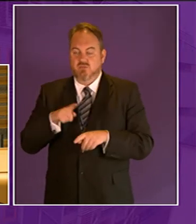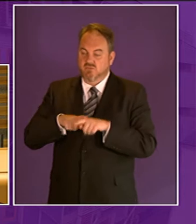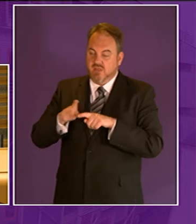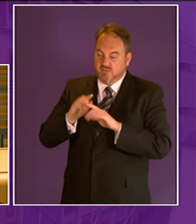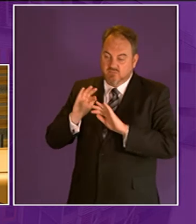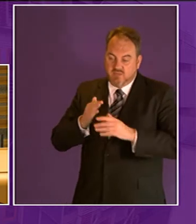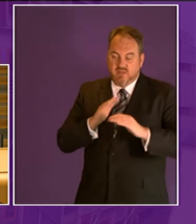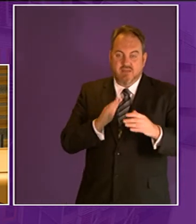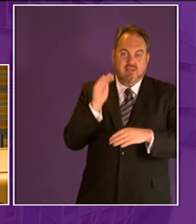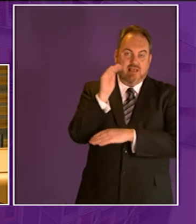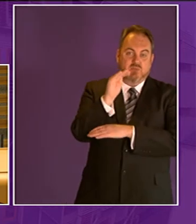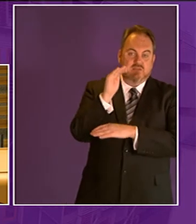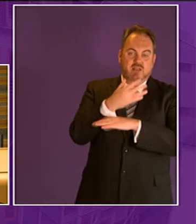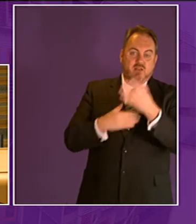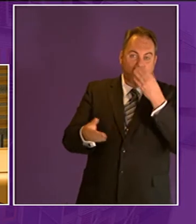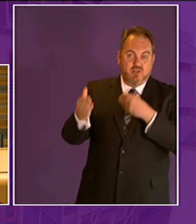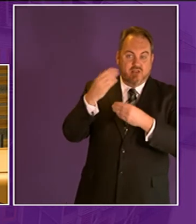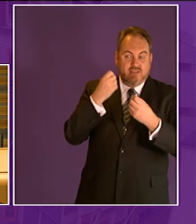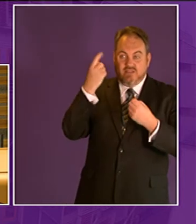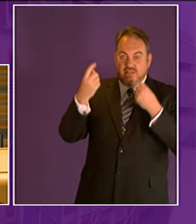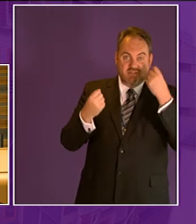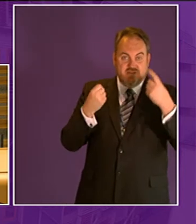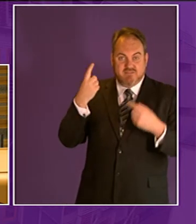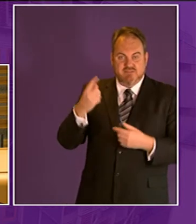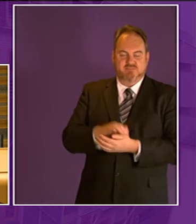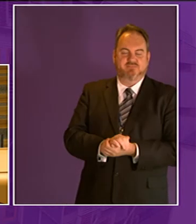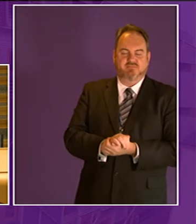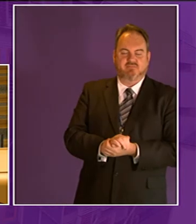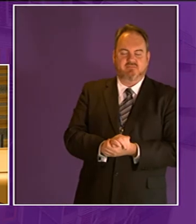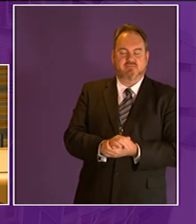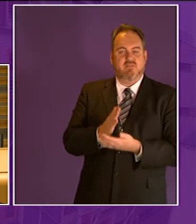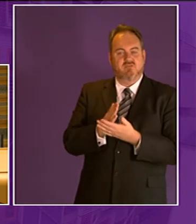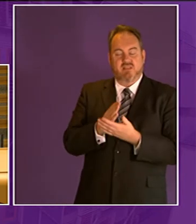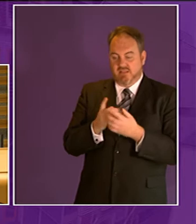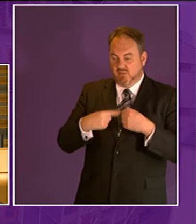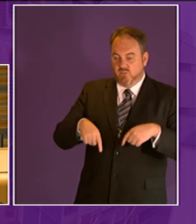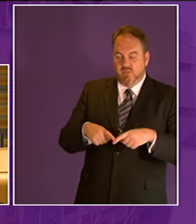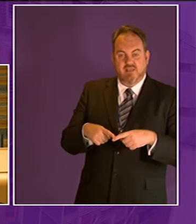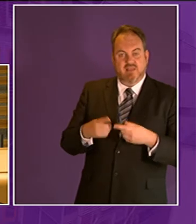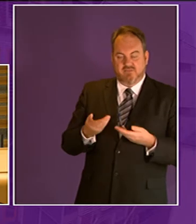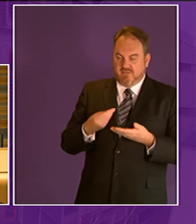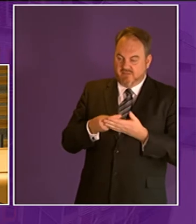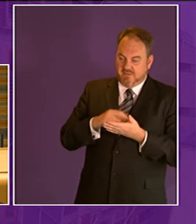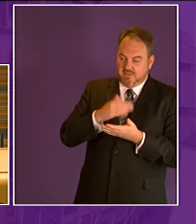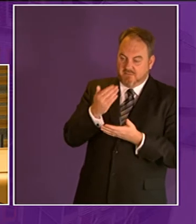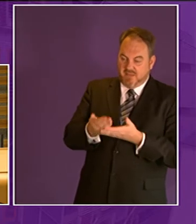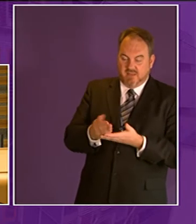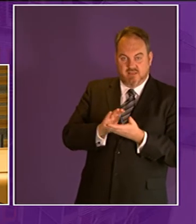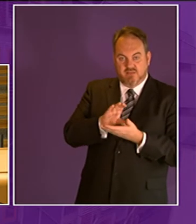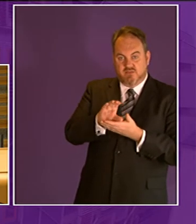so it can be done now I recognize that the government have specifically given this money directly to head teachers through the local